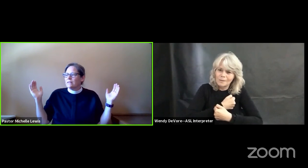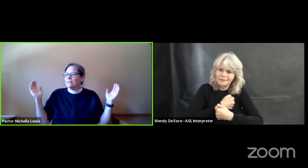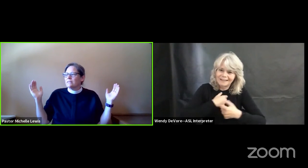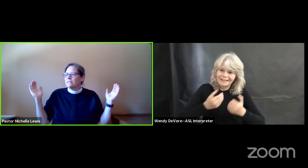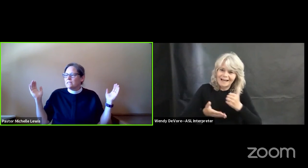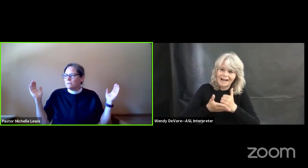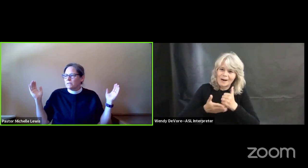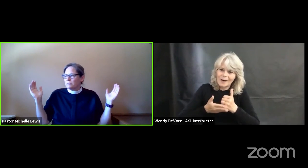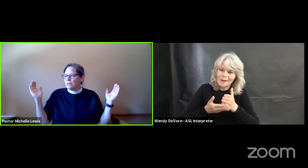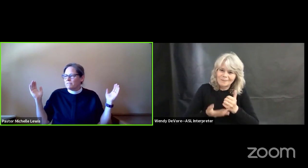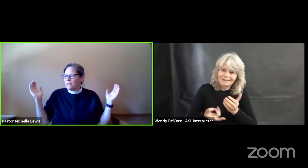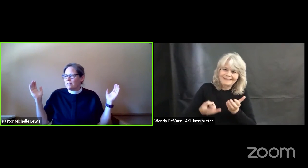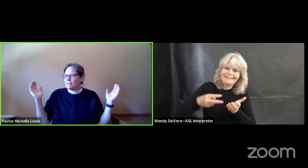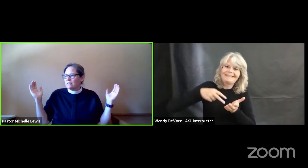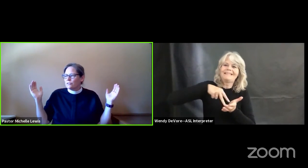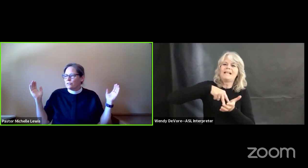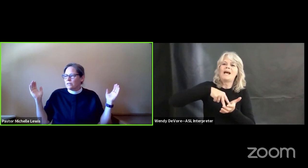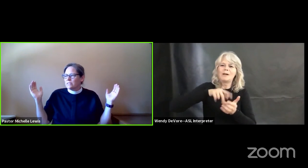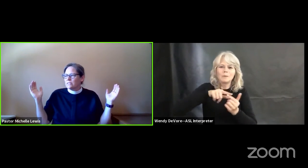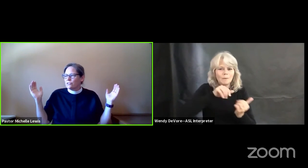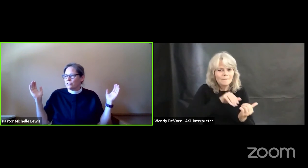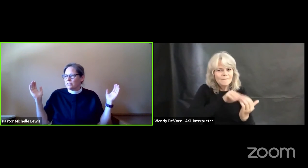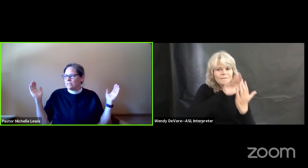Deepen my faith and trust in Jesus.